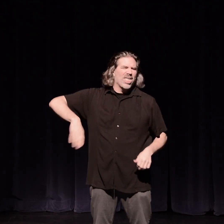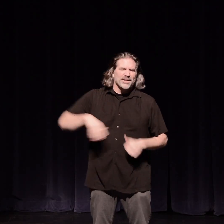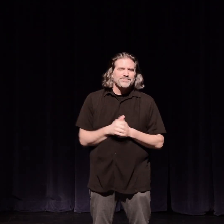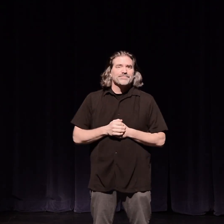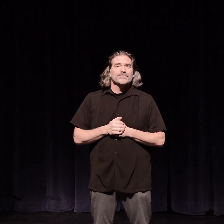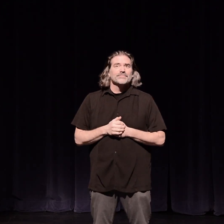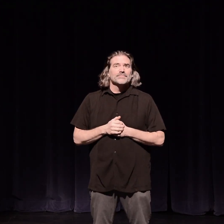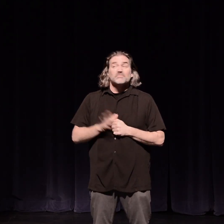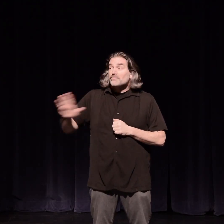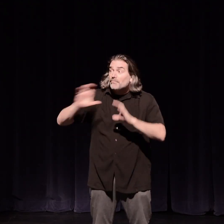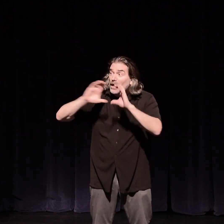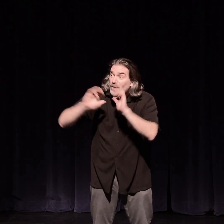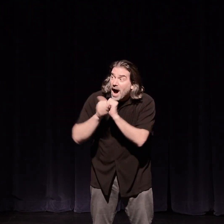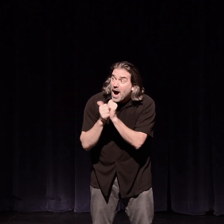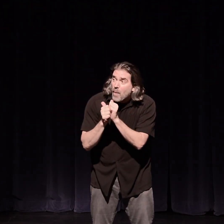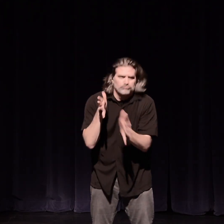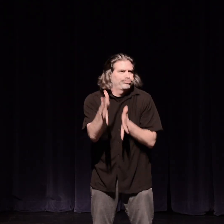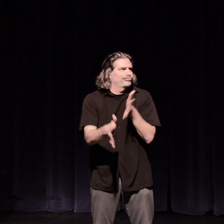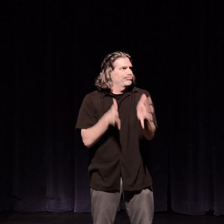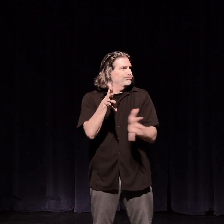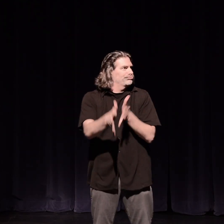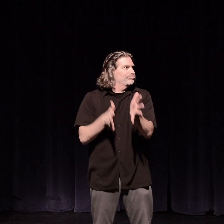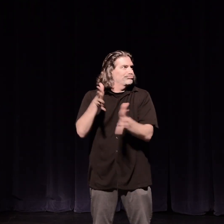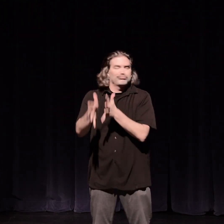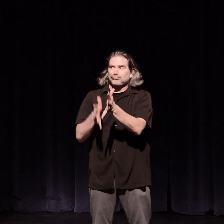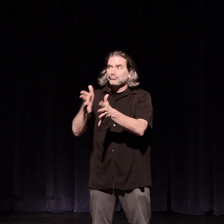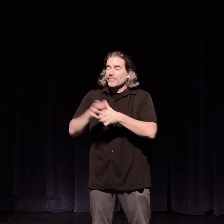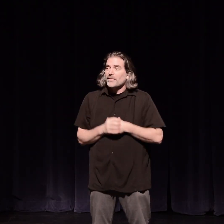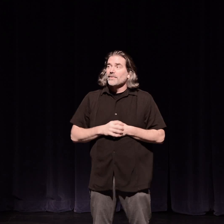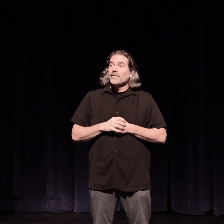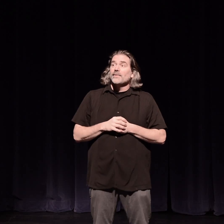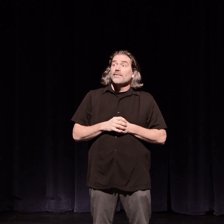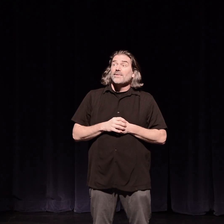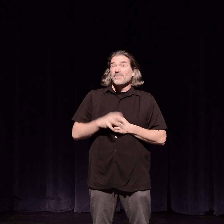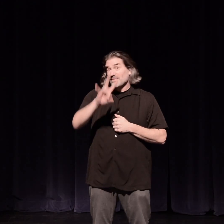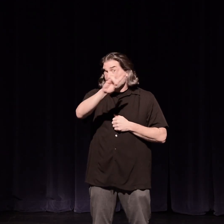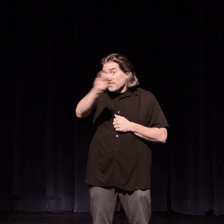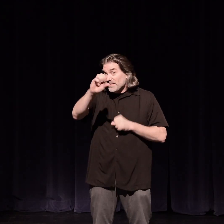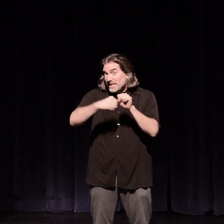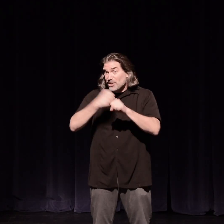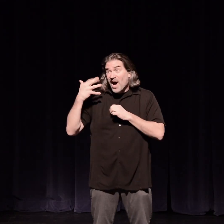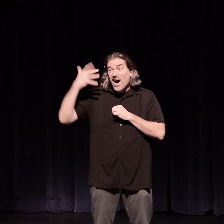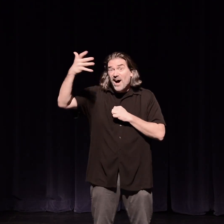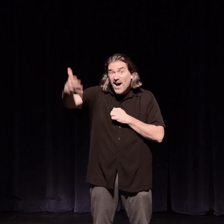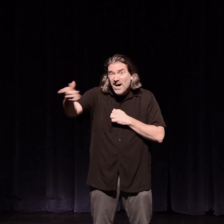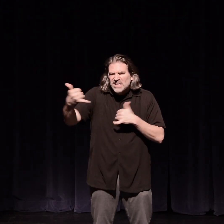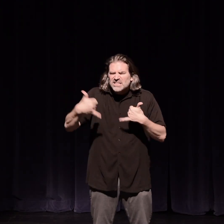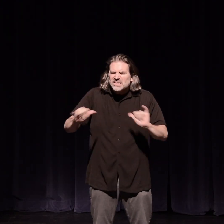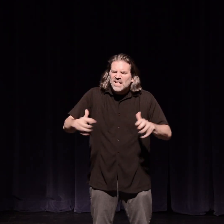read or write. His sole source of communication is through gesture. It's 70 years later